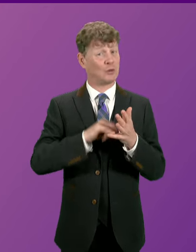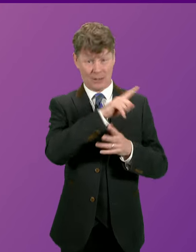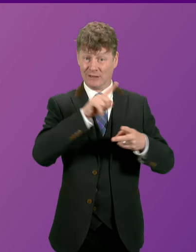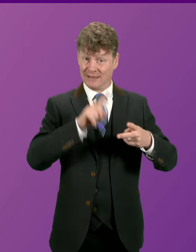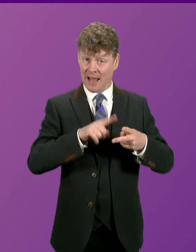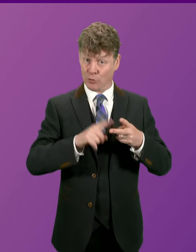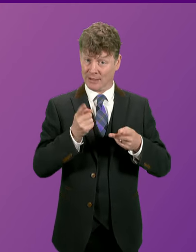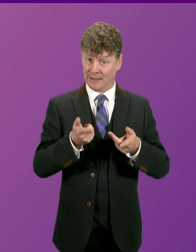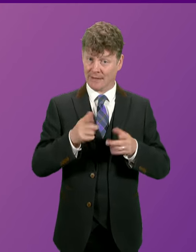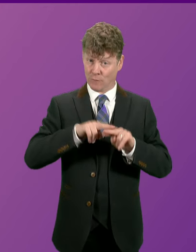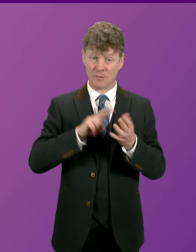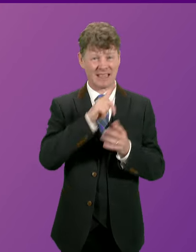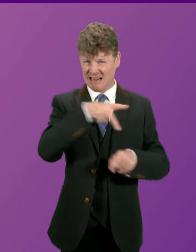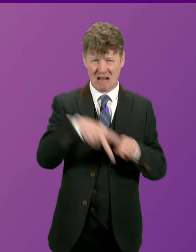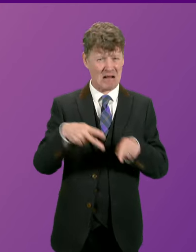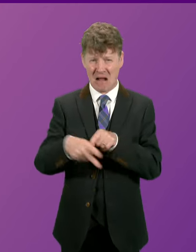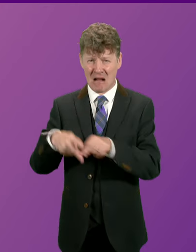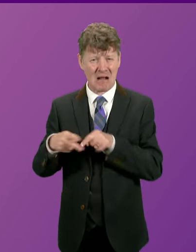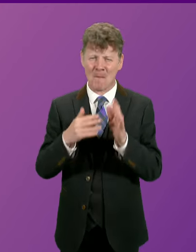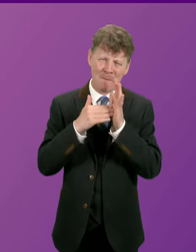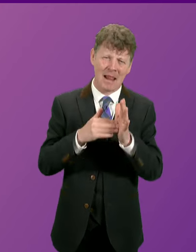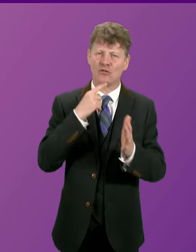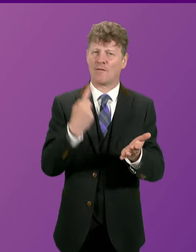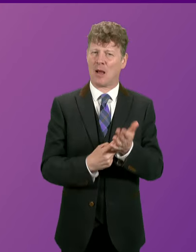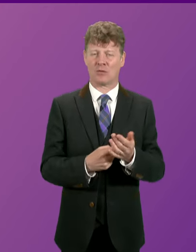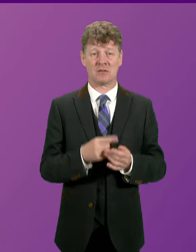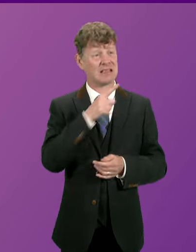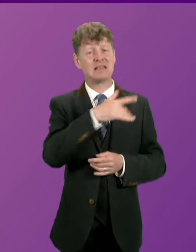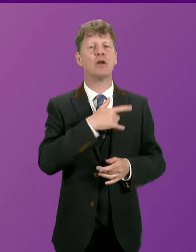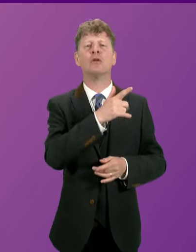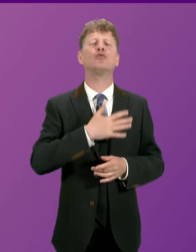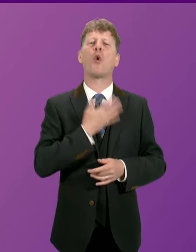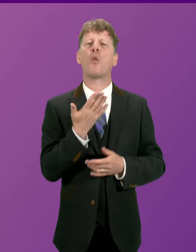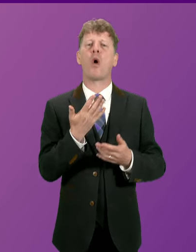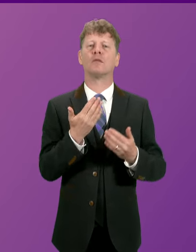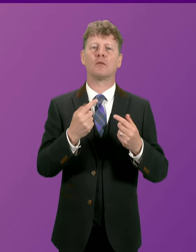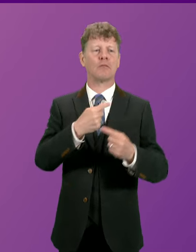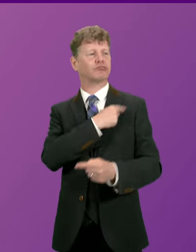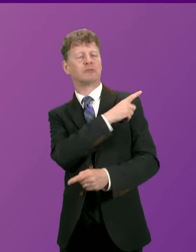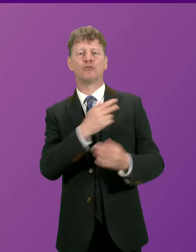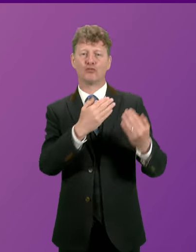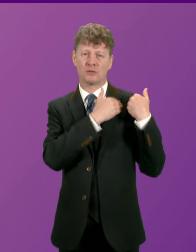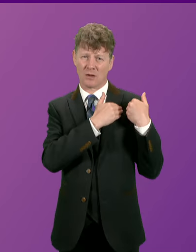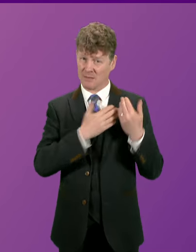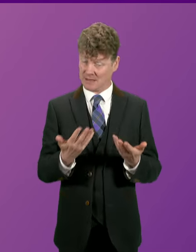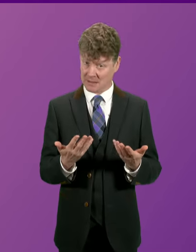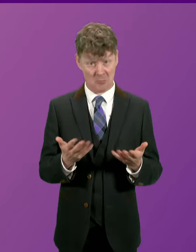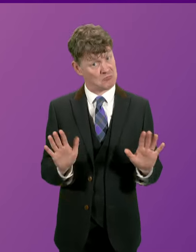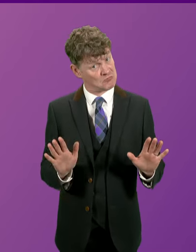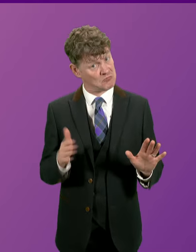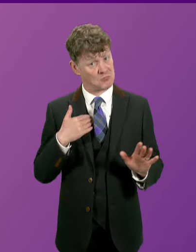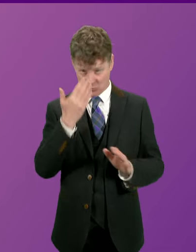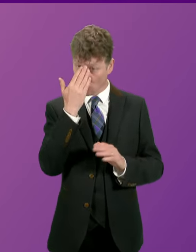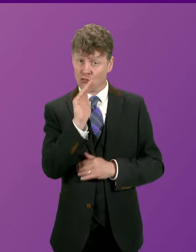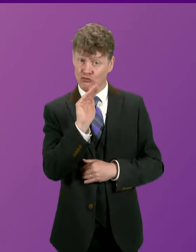of millions of pounds from health and social care budgets. He said he doesn't want to evade responsibility for the decisions he made. So let me remind him of